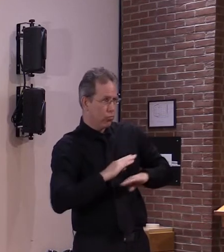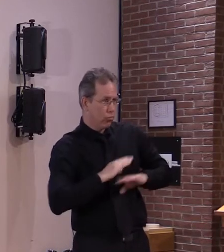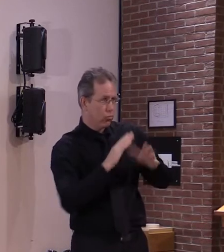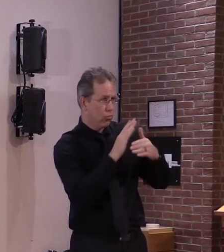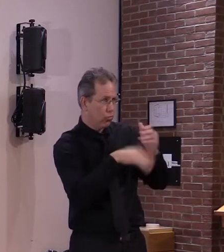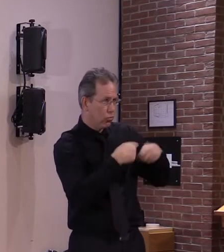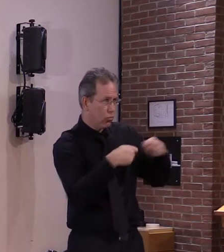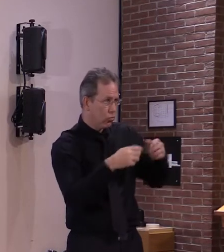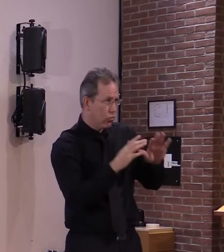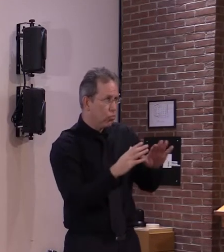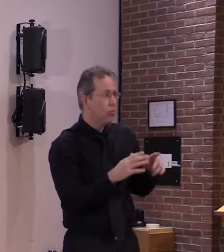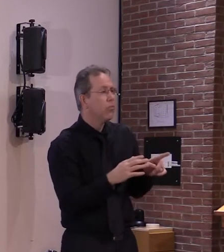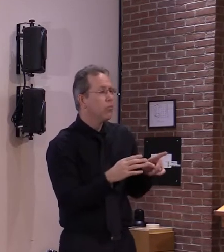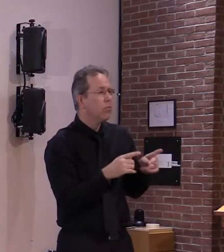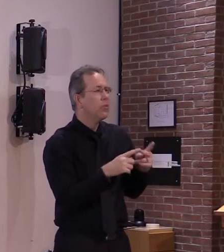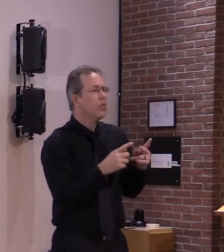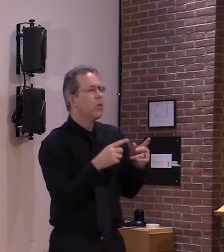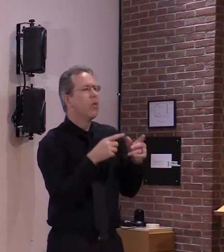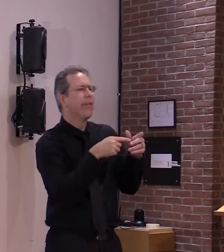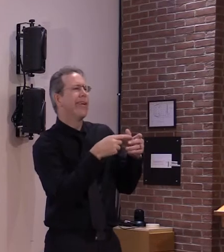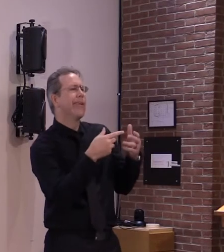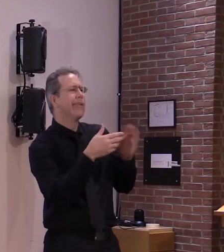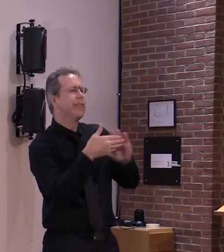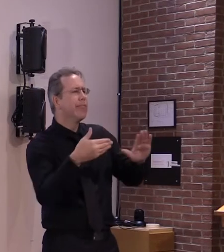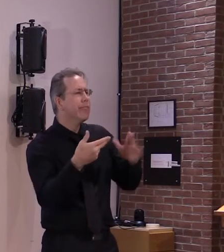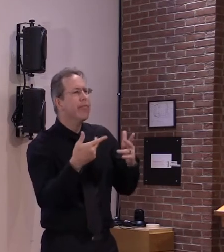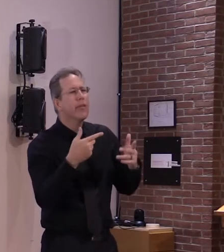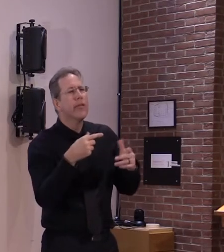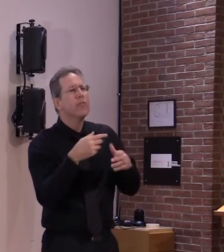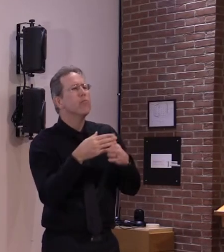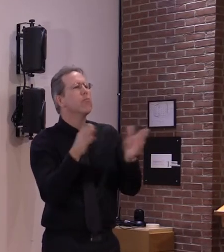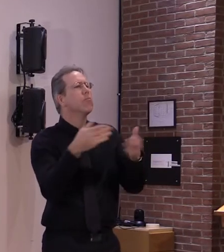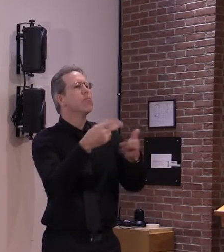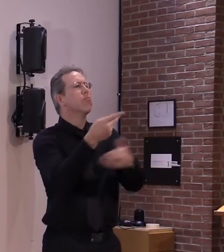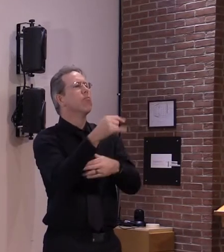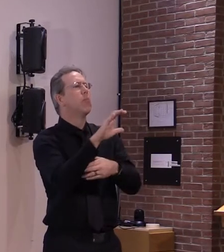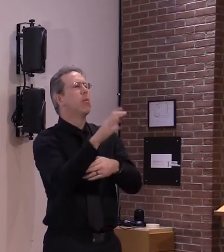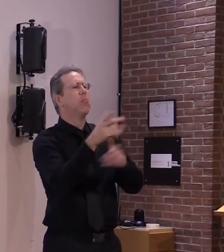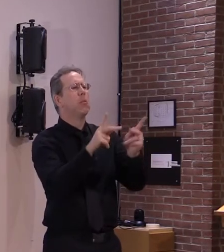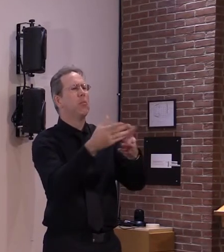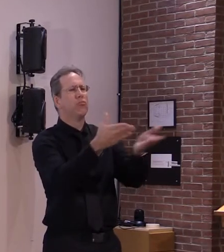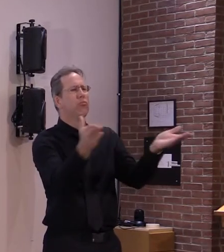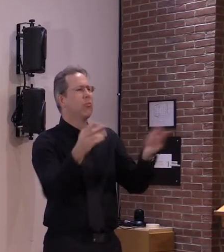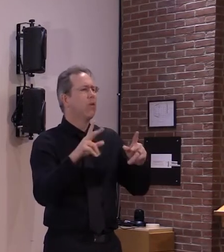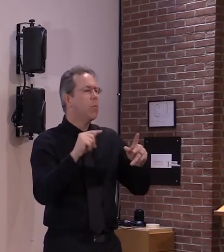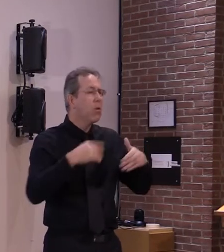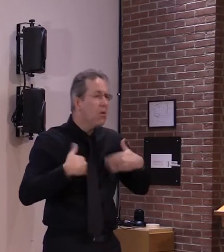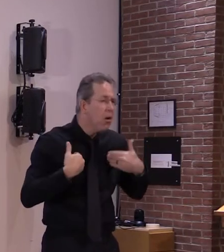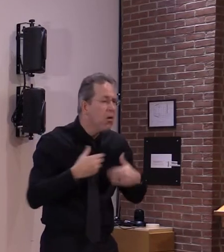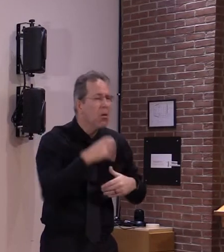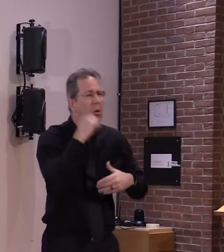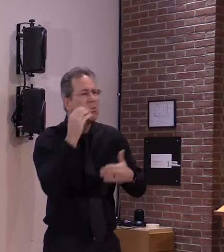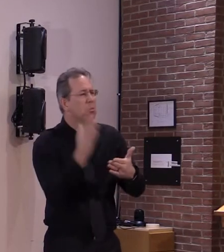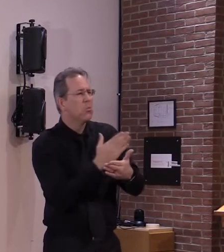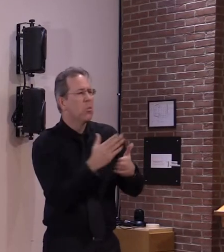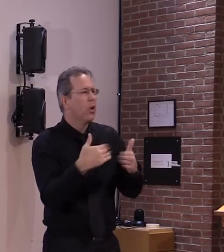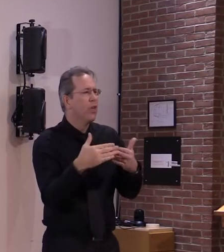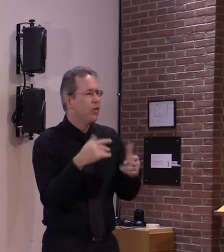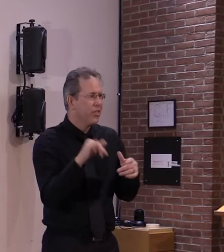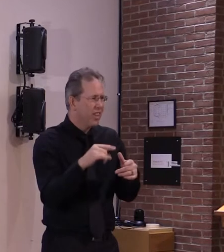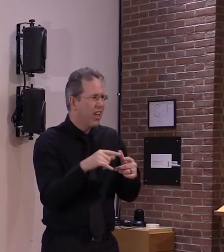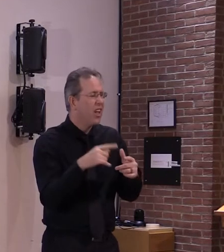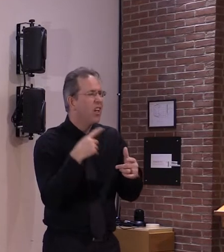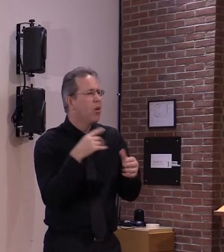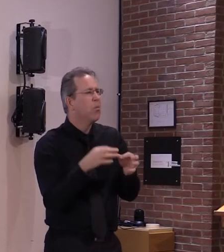word general vermonters will be quite a few months away yet there is really no list at that